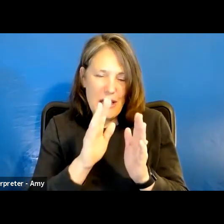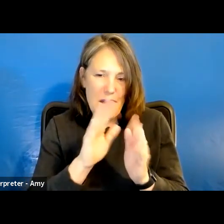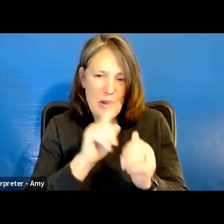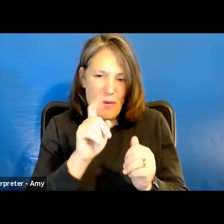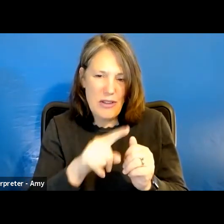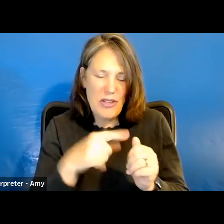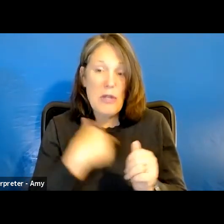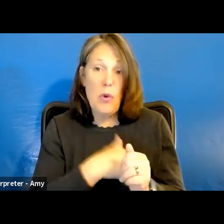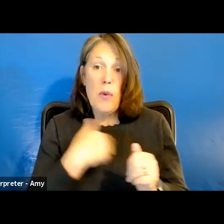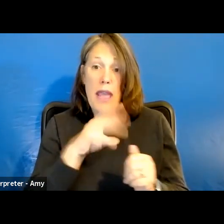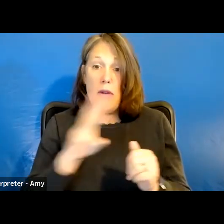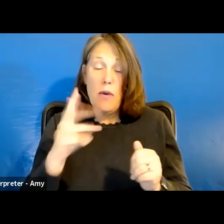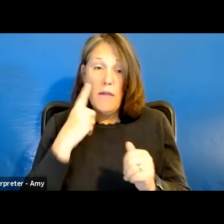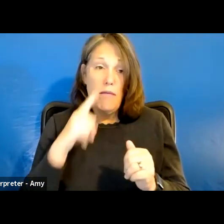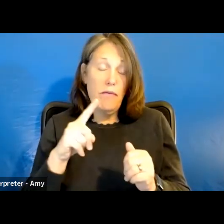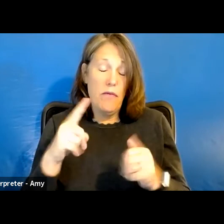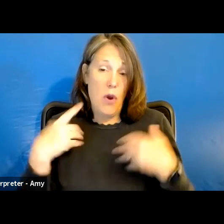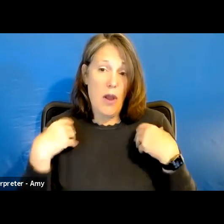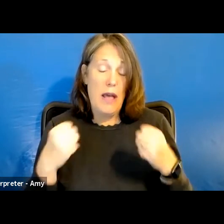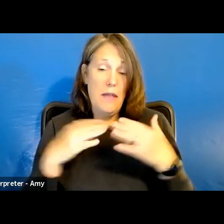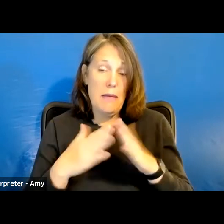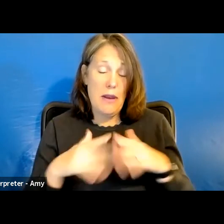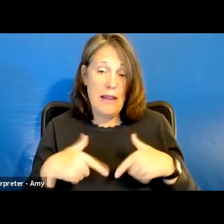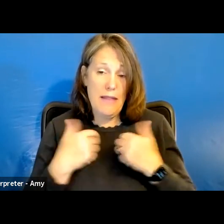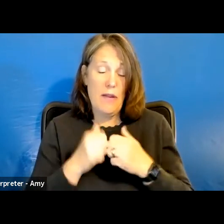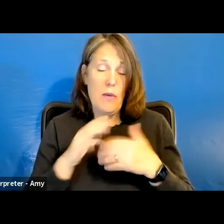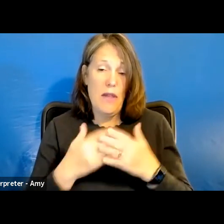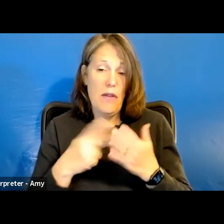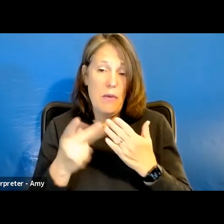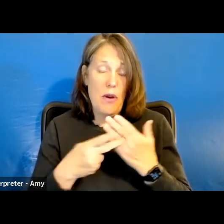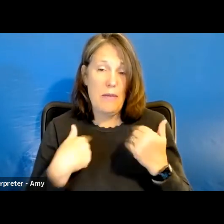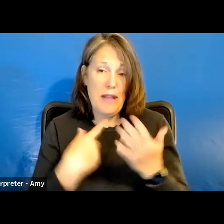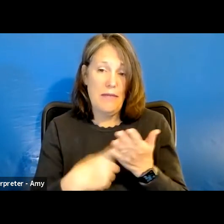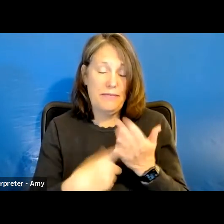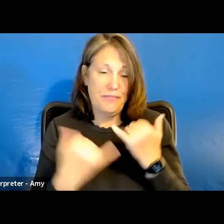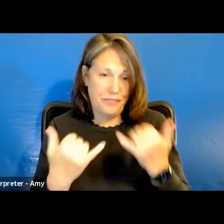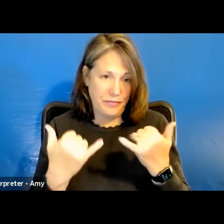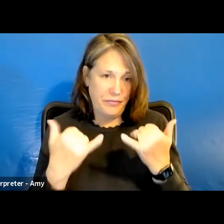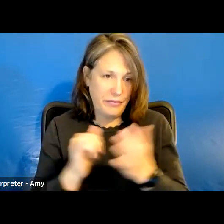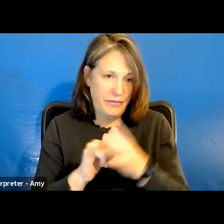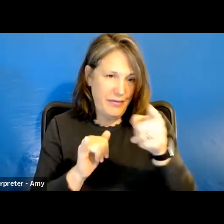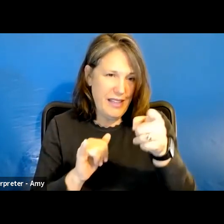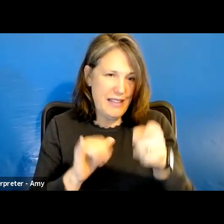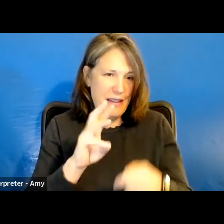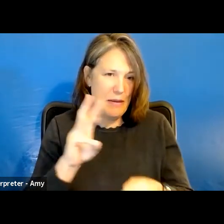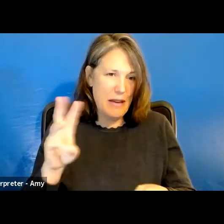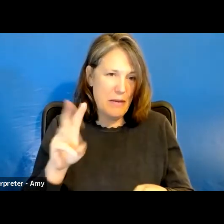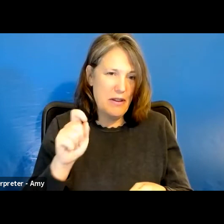do have a website for healthy community living with all the programs that I've talked about today. And that is listed here, www